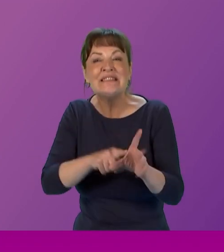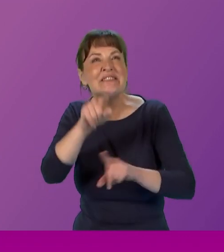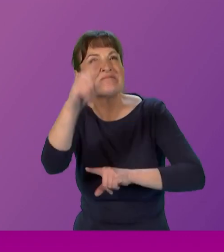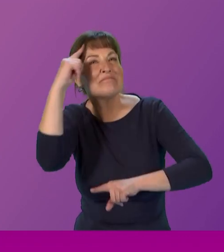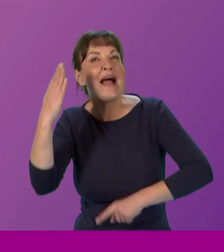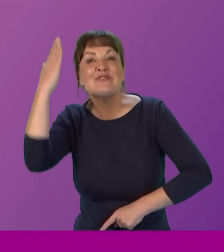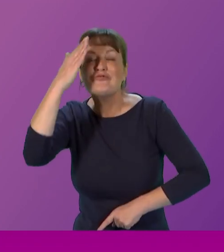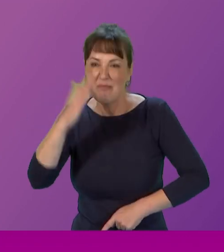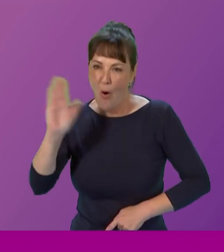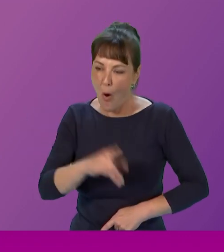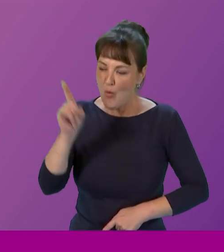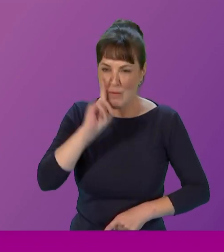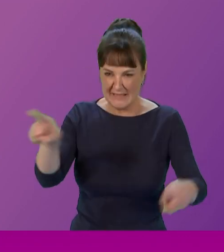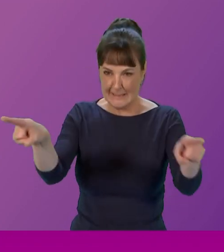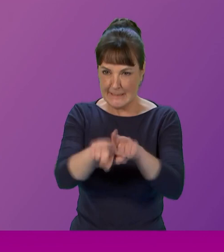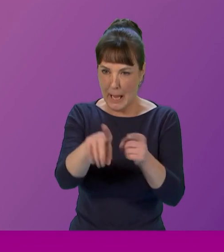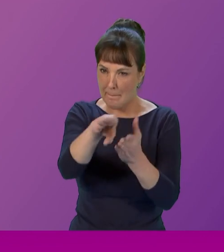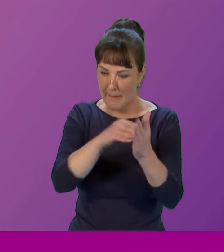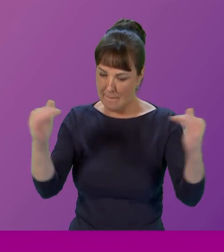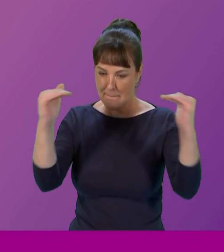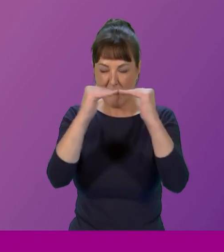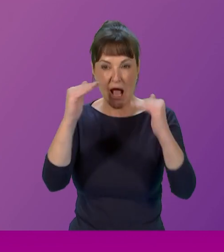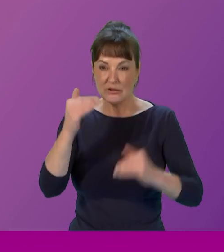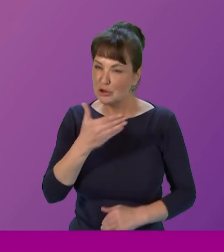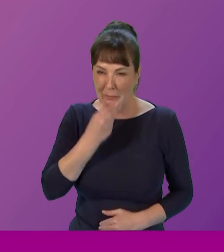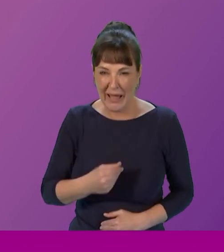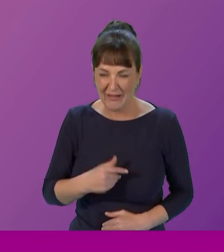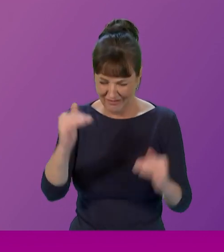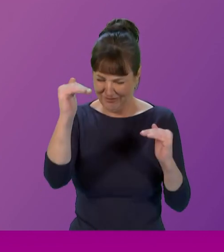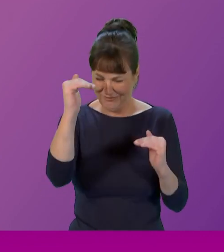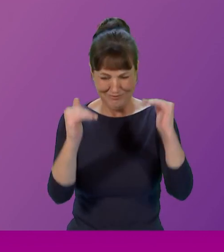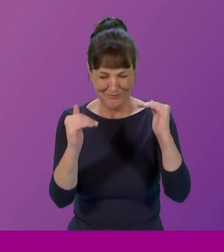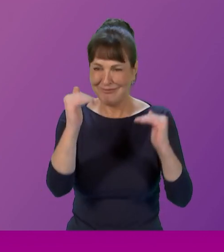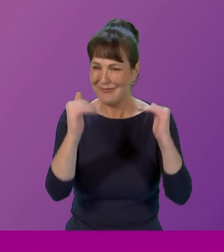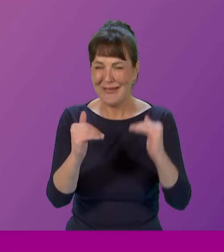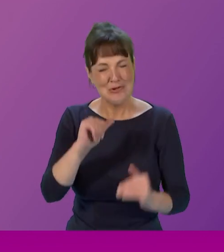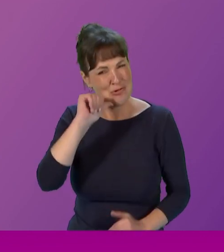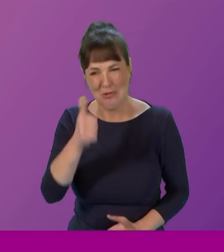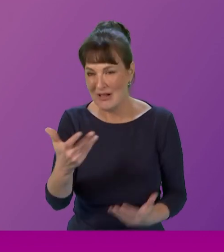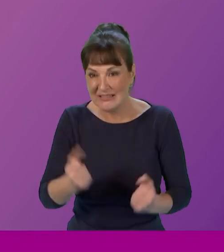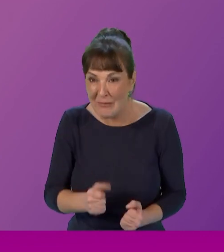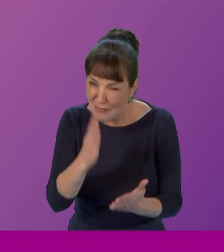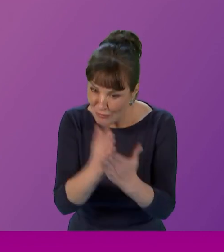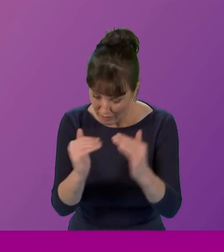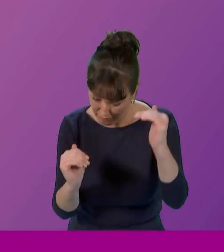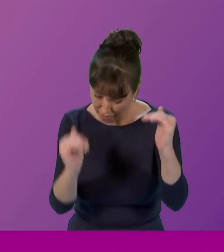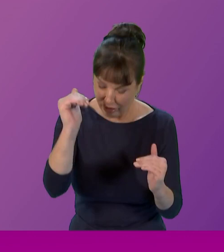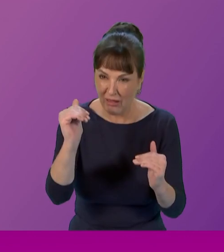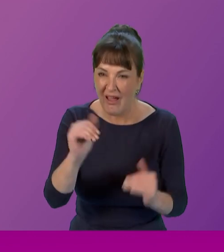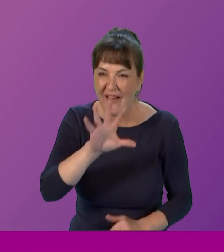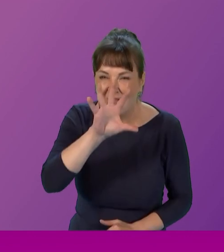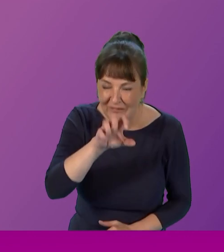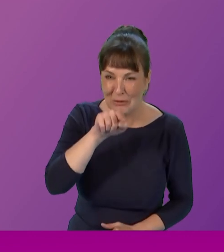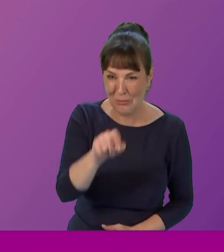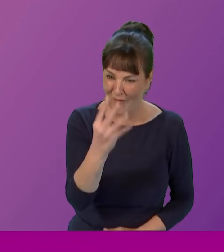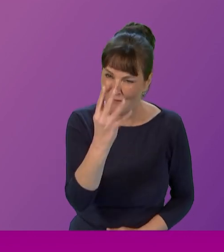to their male counterparts a gender pay gap alone is unacceptable but one of 15.4% simply makes women more